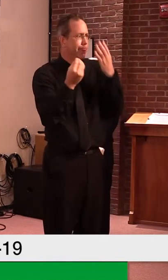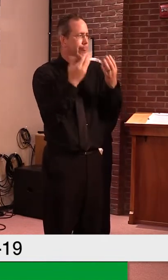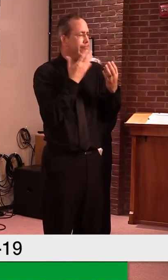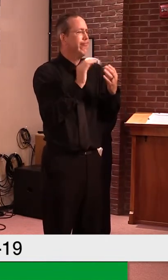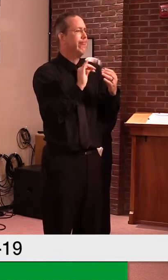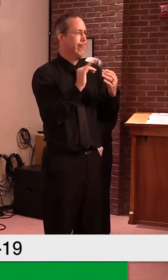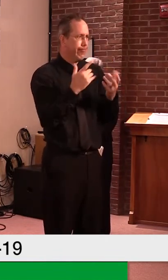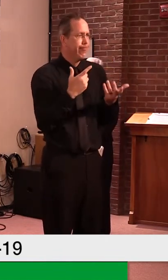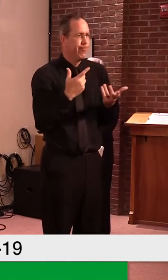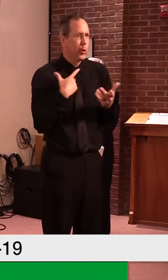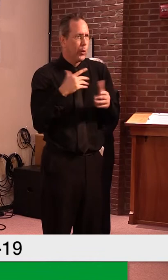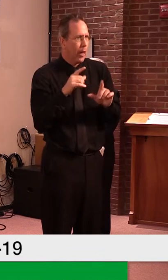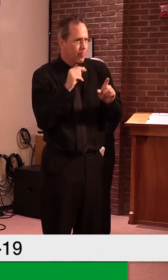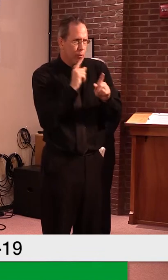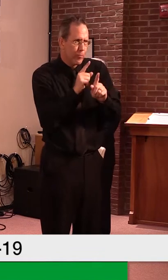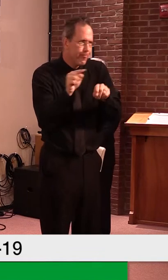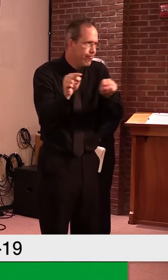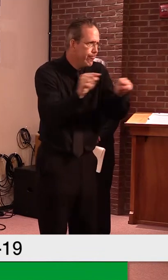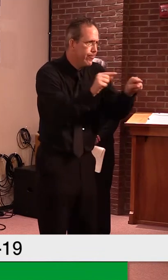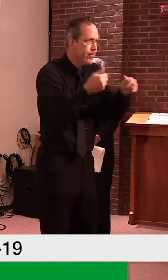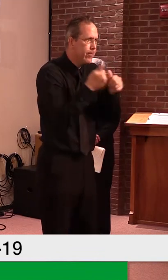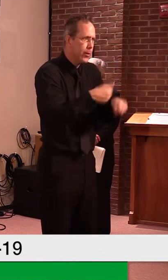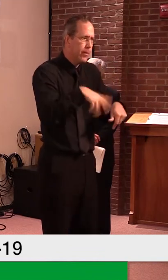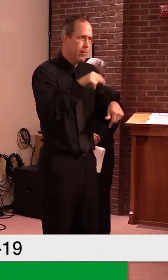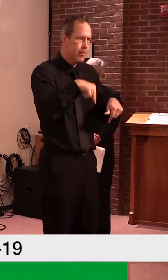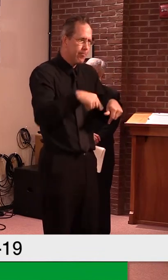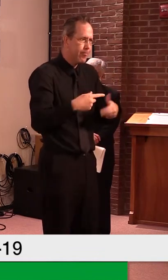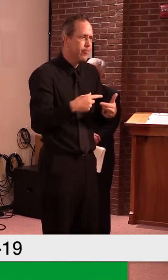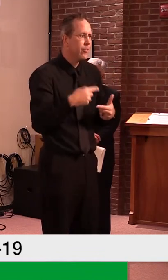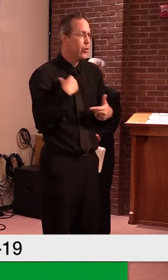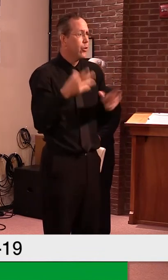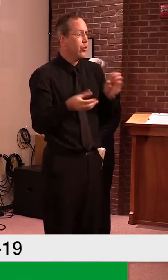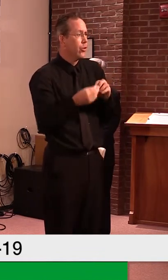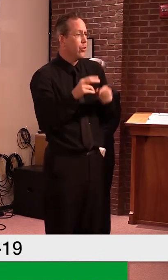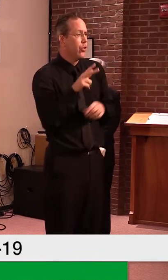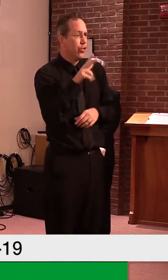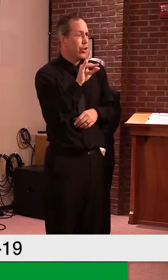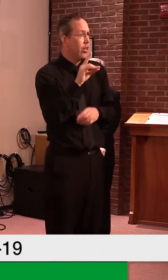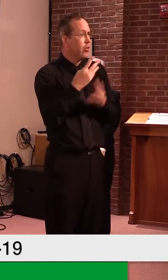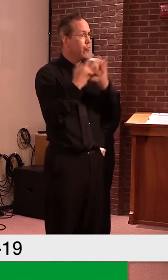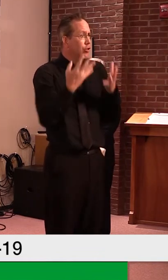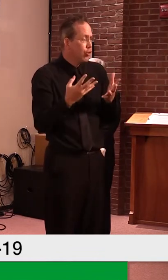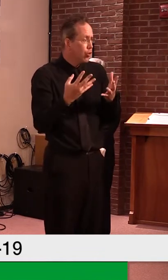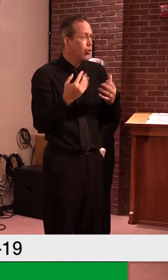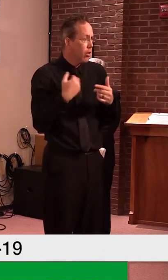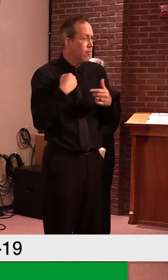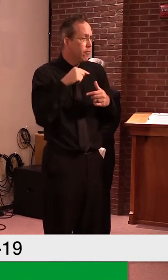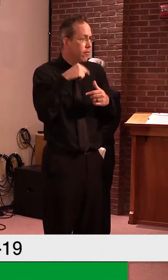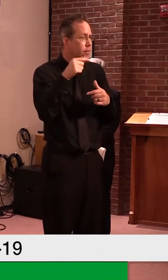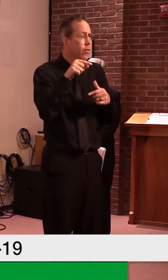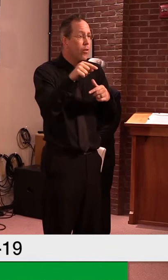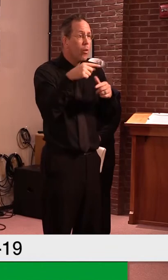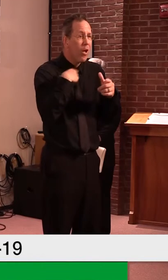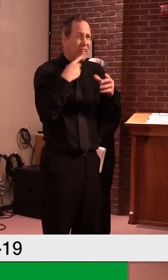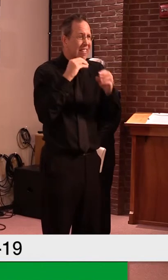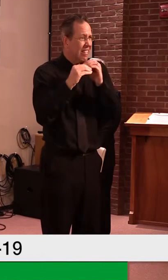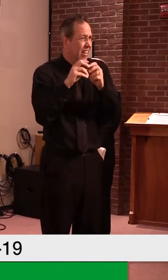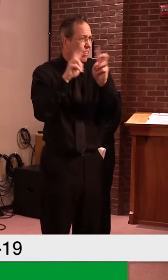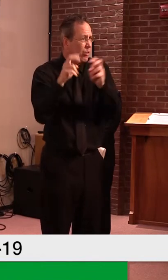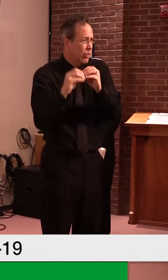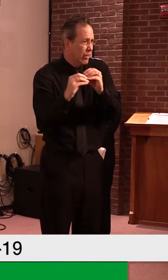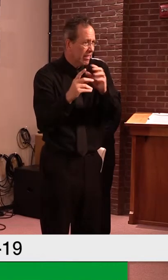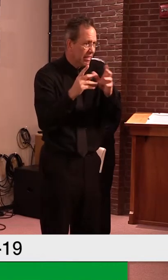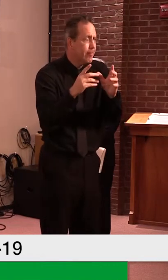I think it was 38, uh, offenders. And then we took steps, uh, to rectify that. and it's not just